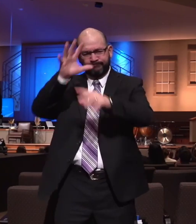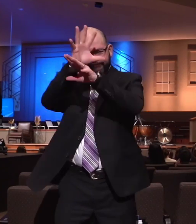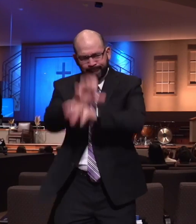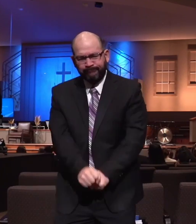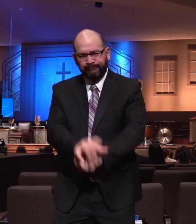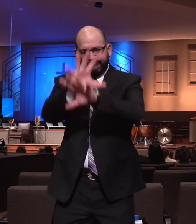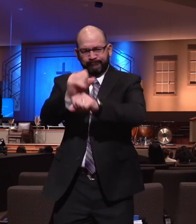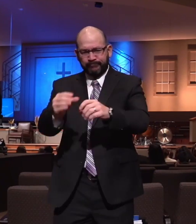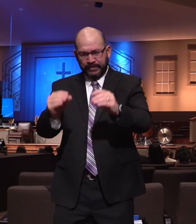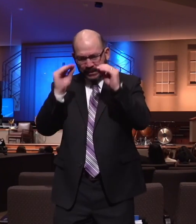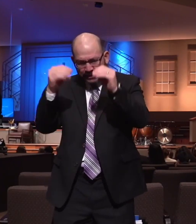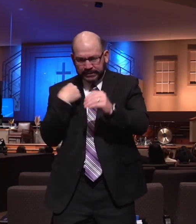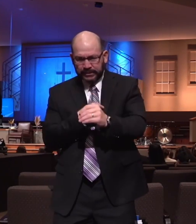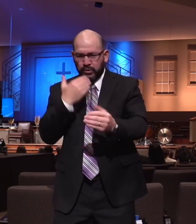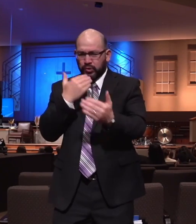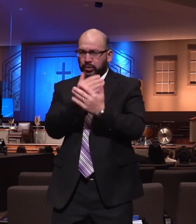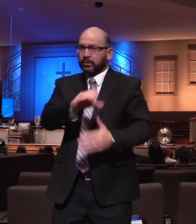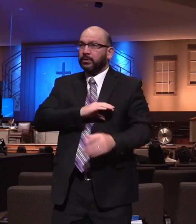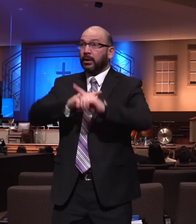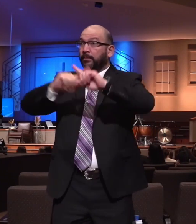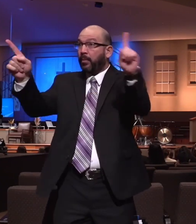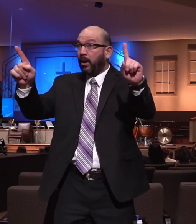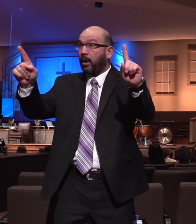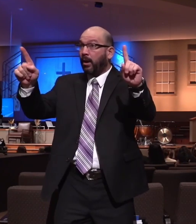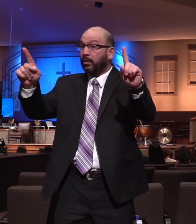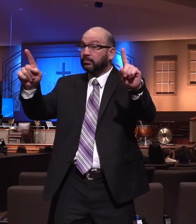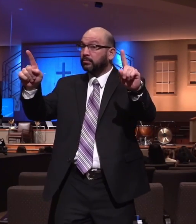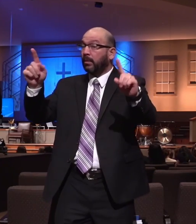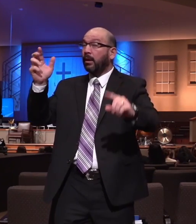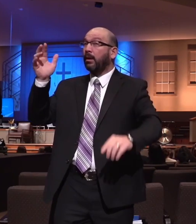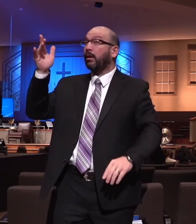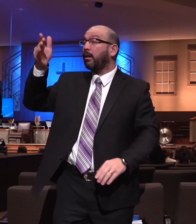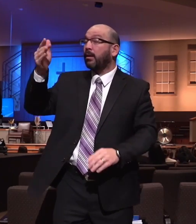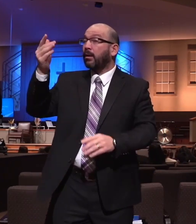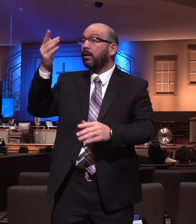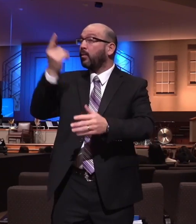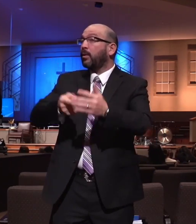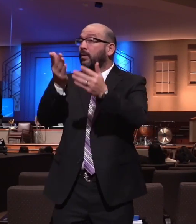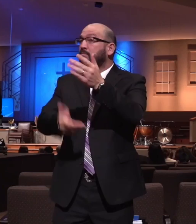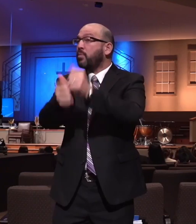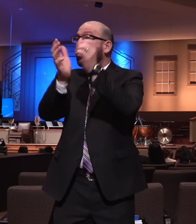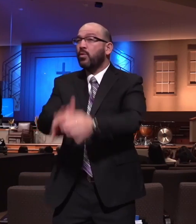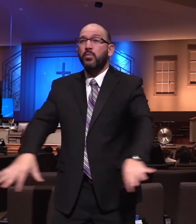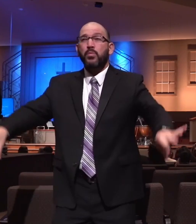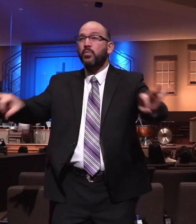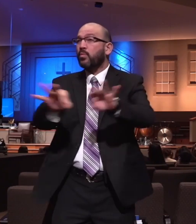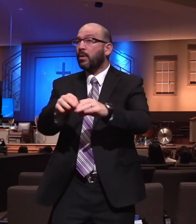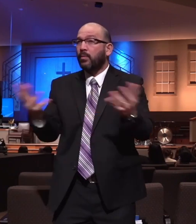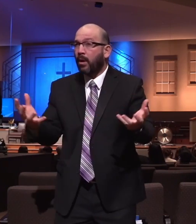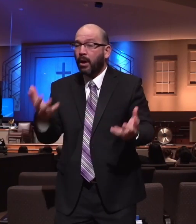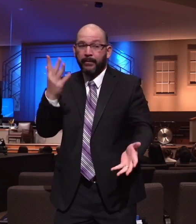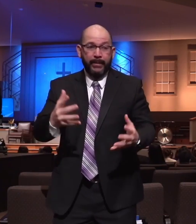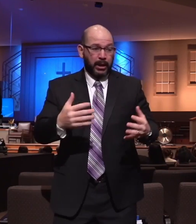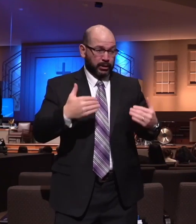Christian character. But I'm here to tell you, at the end of the day, there are many people who are amazing athletes and lousy Christians.